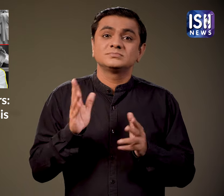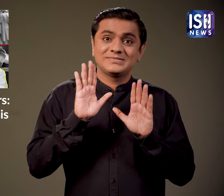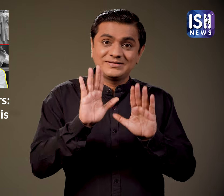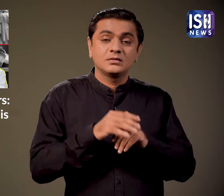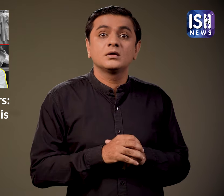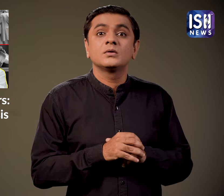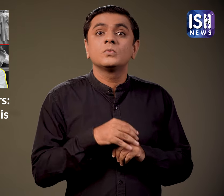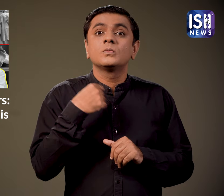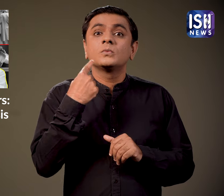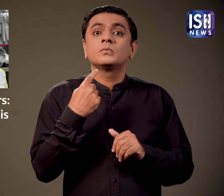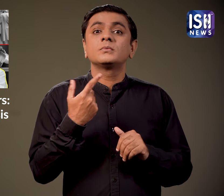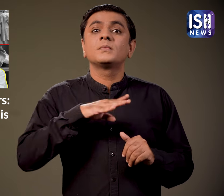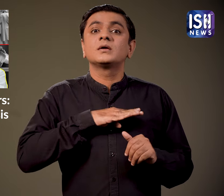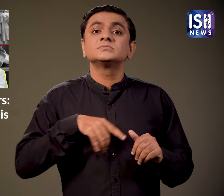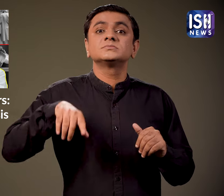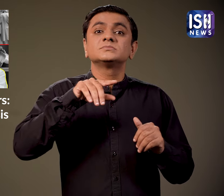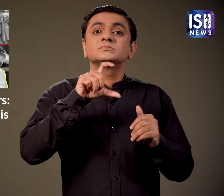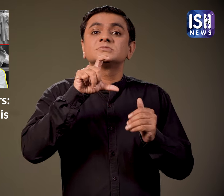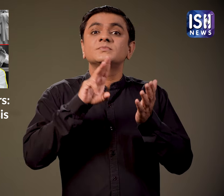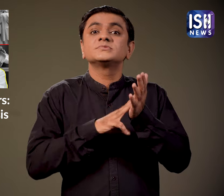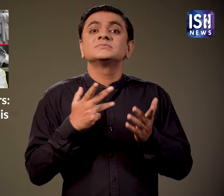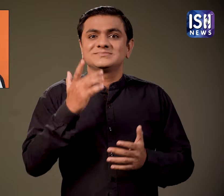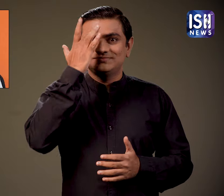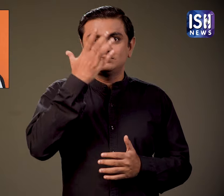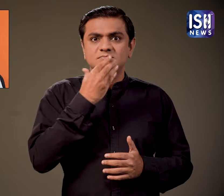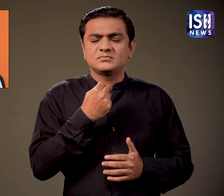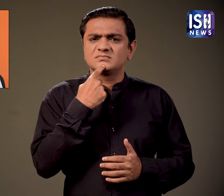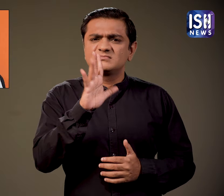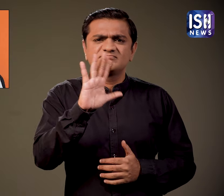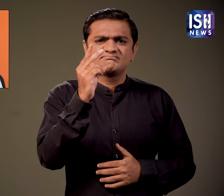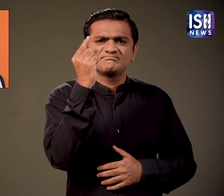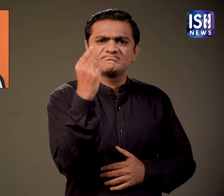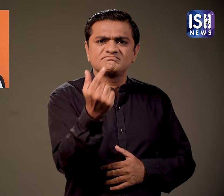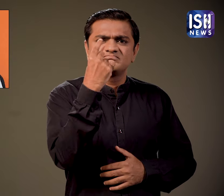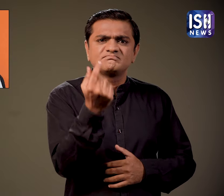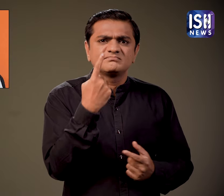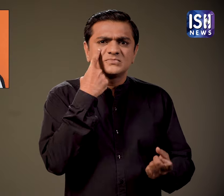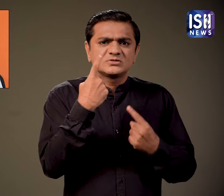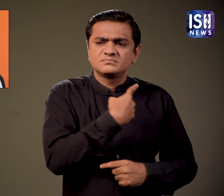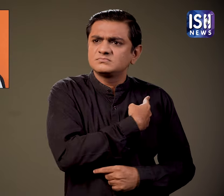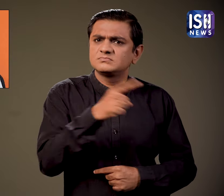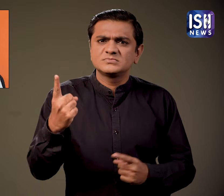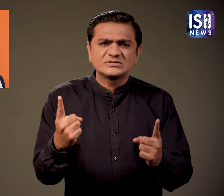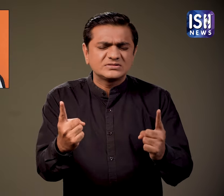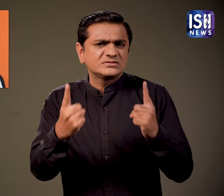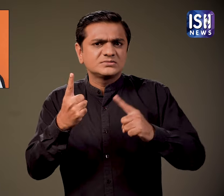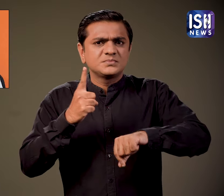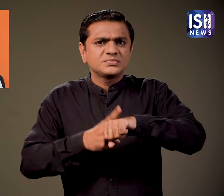As per the Chief Minister's orders, a committee has been formed to investigate the deaths. And he has promised strict